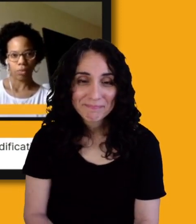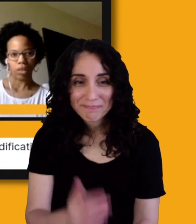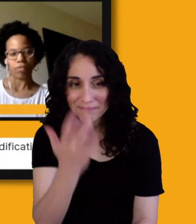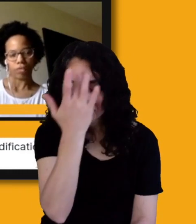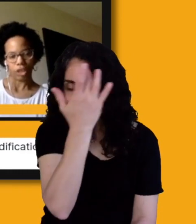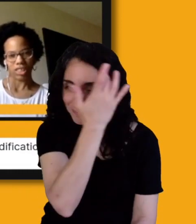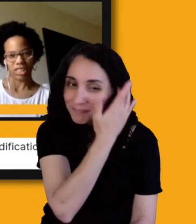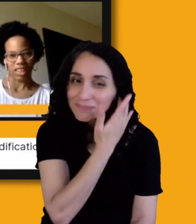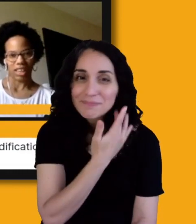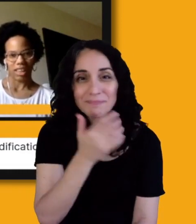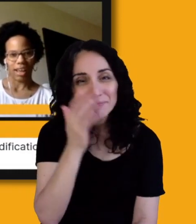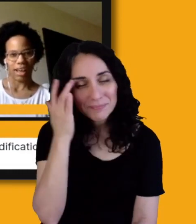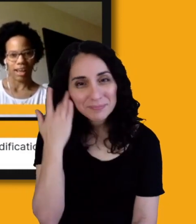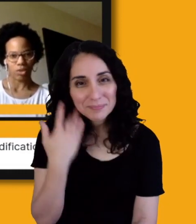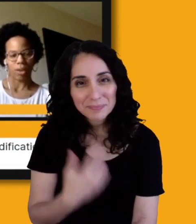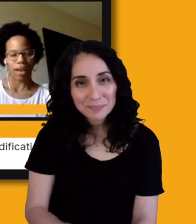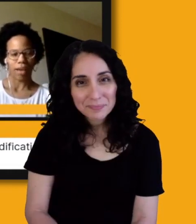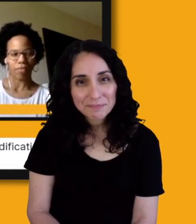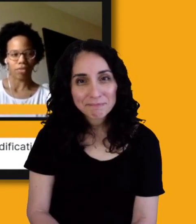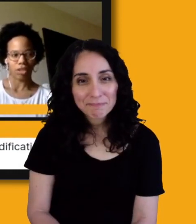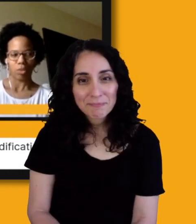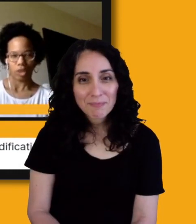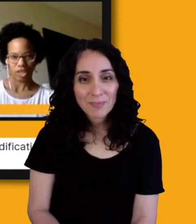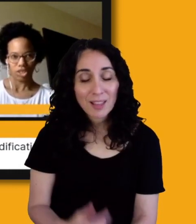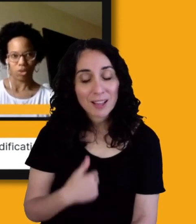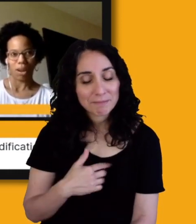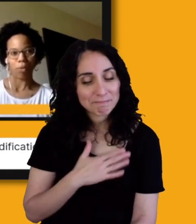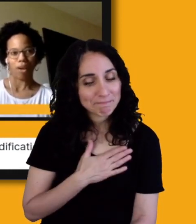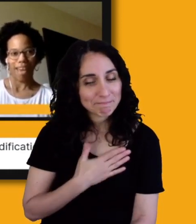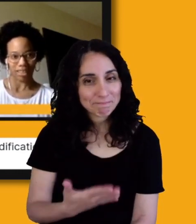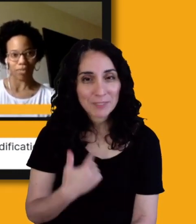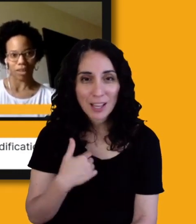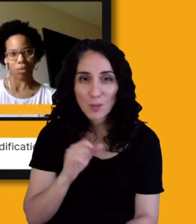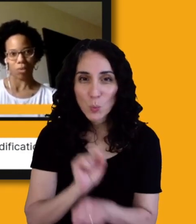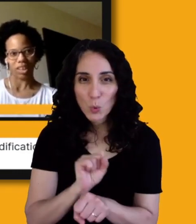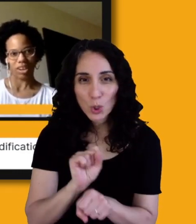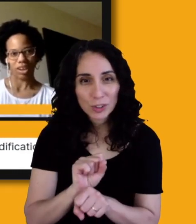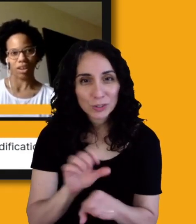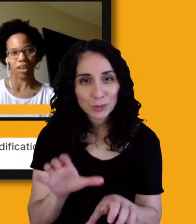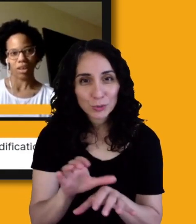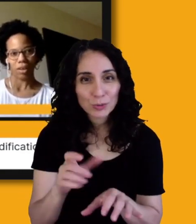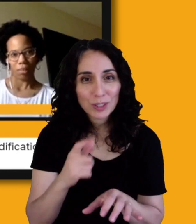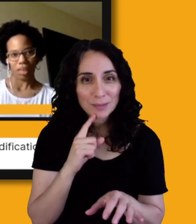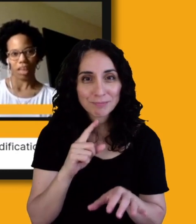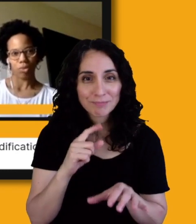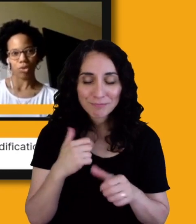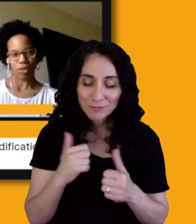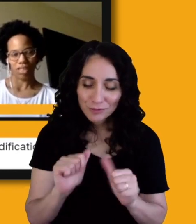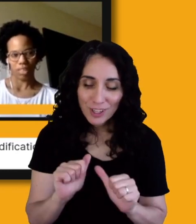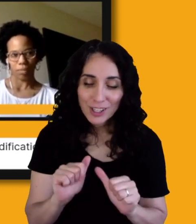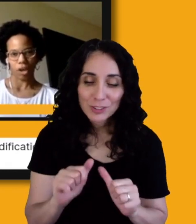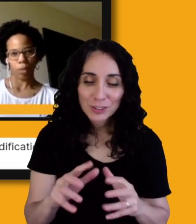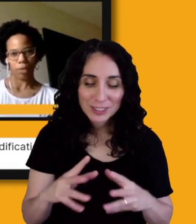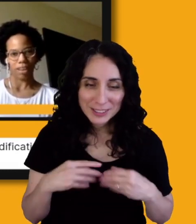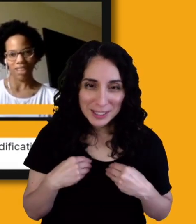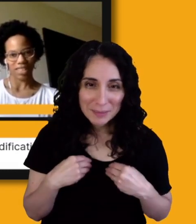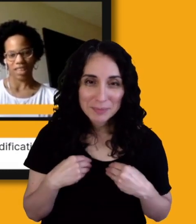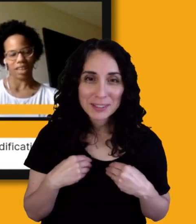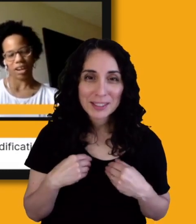be the first to say that I do have some work to do and I'm actively working on being able to accept help and not seeing it as a